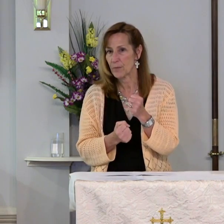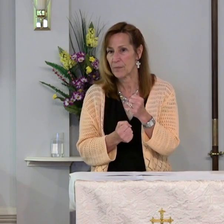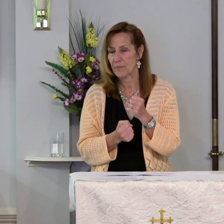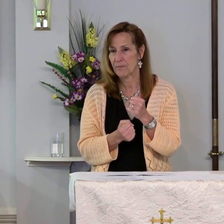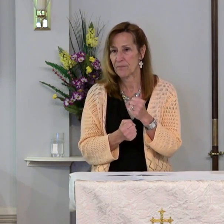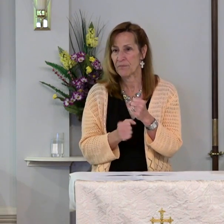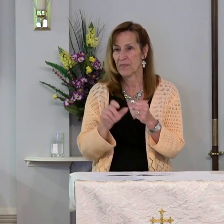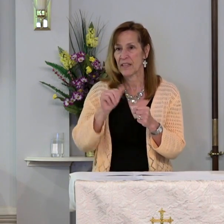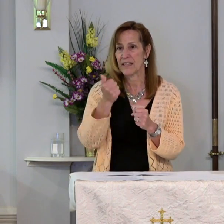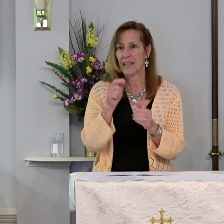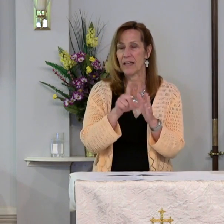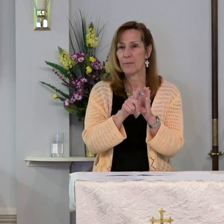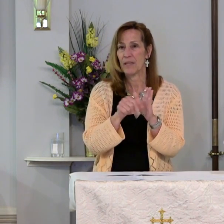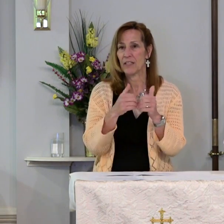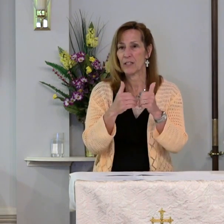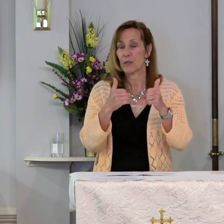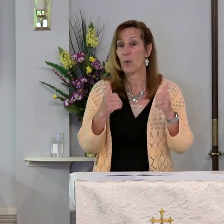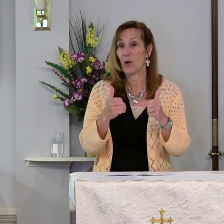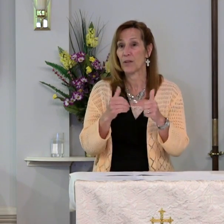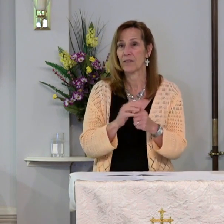ten minutes apart.